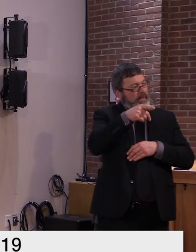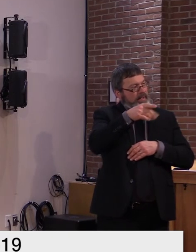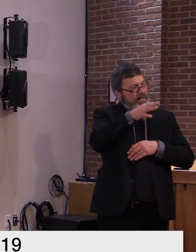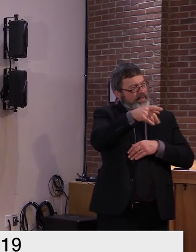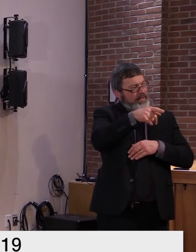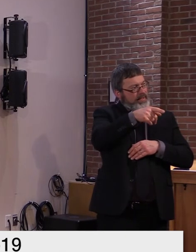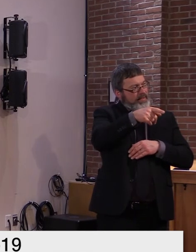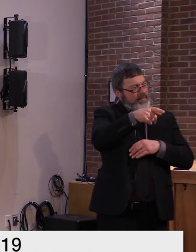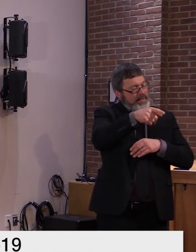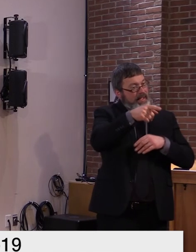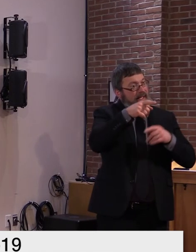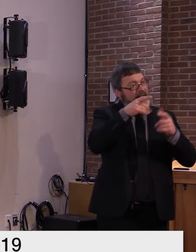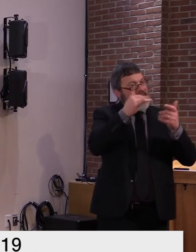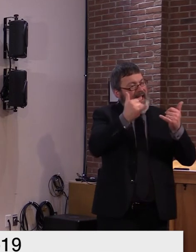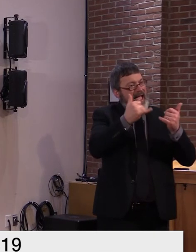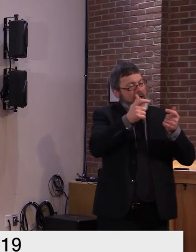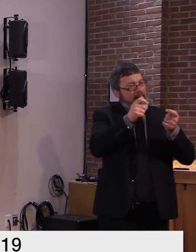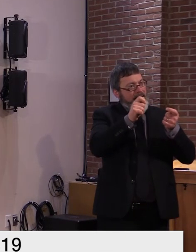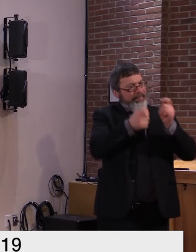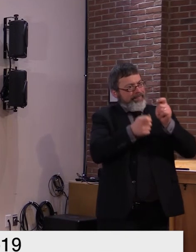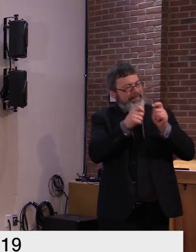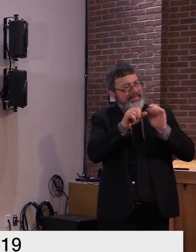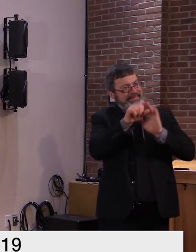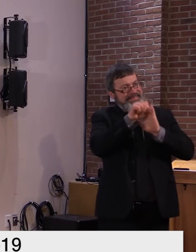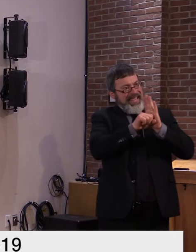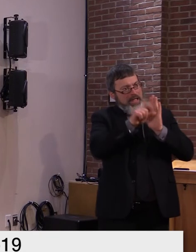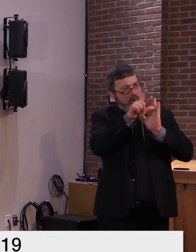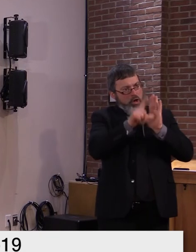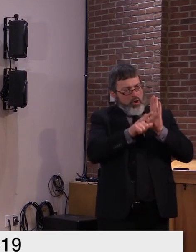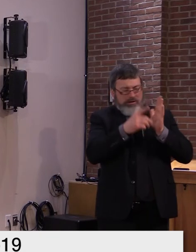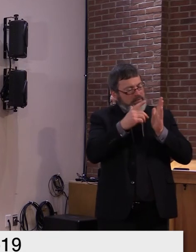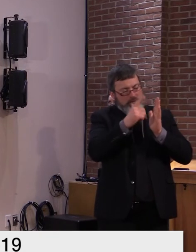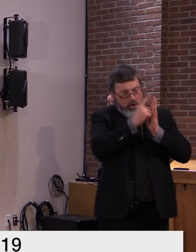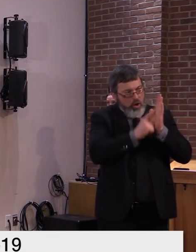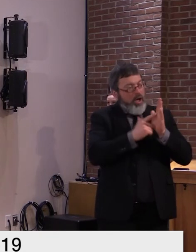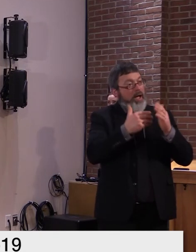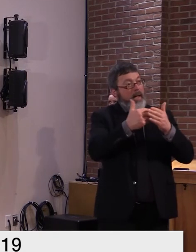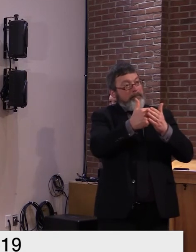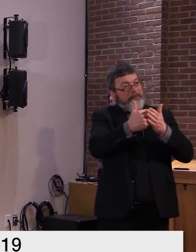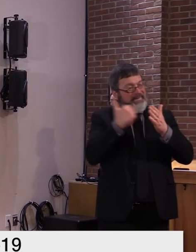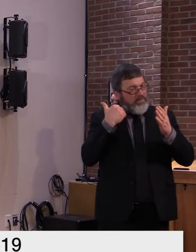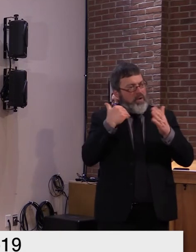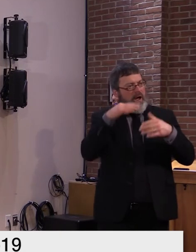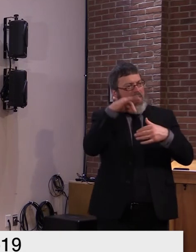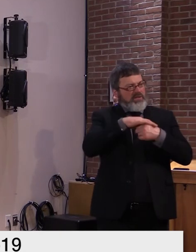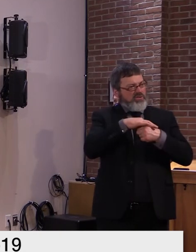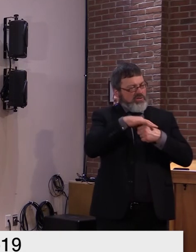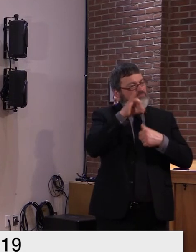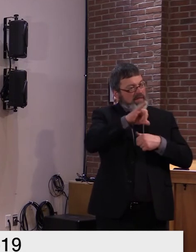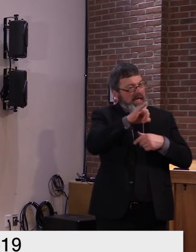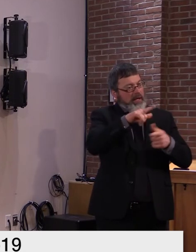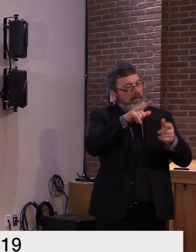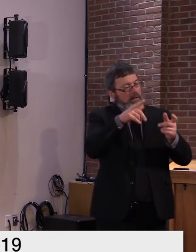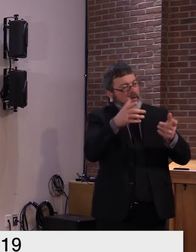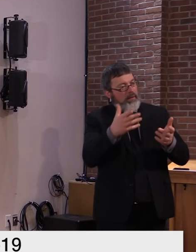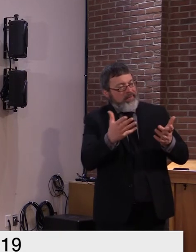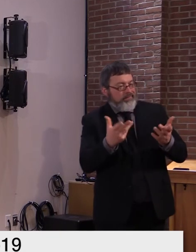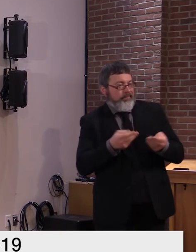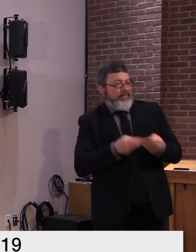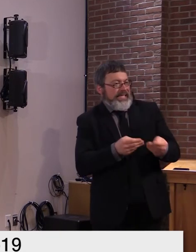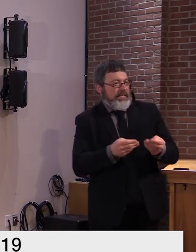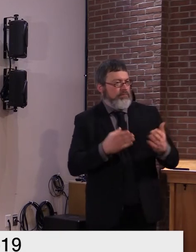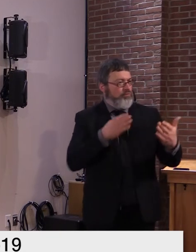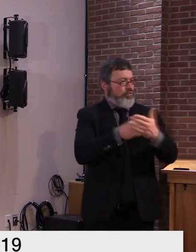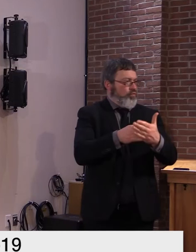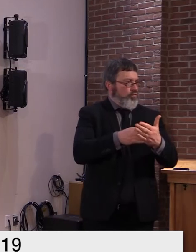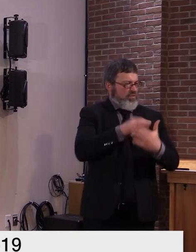disenfranchise all the states that do follow the law and did things correctly? I think it's bizarre for one